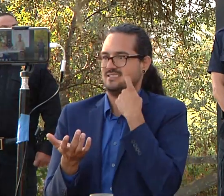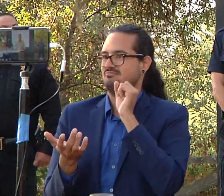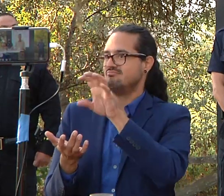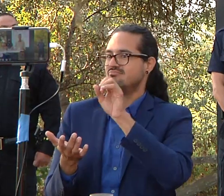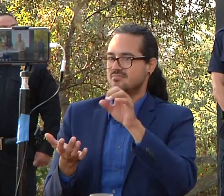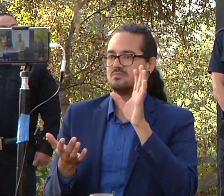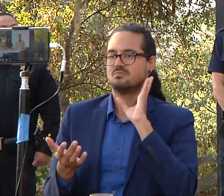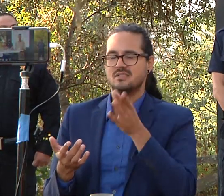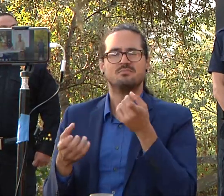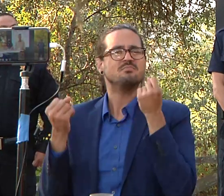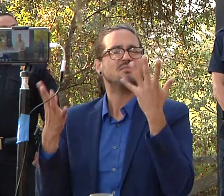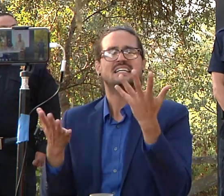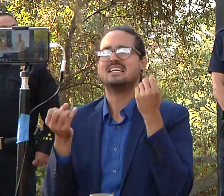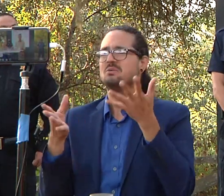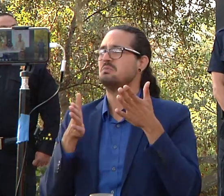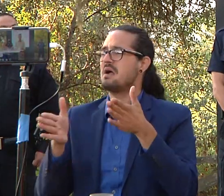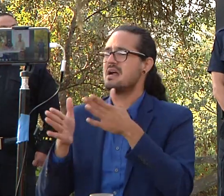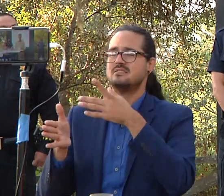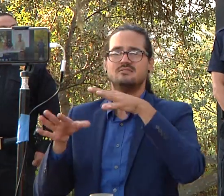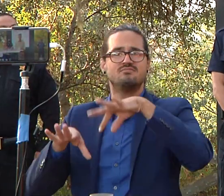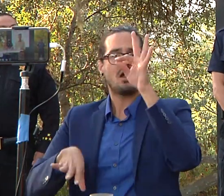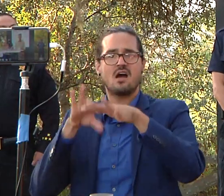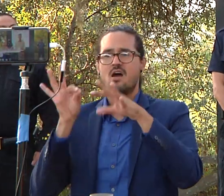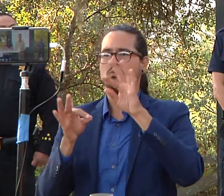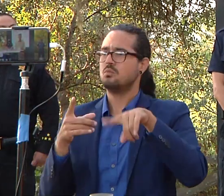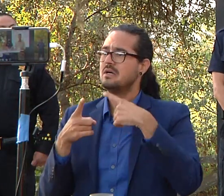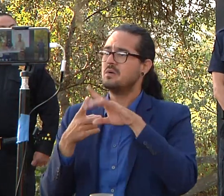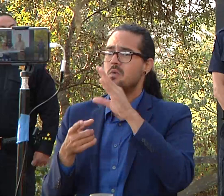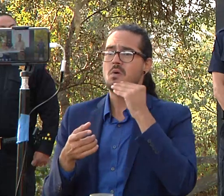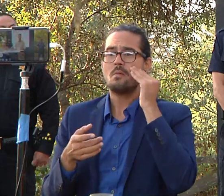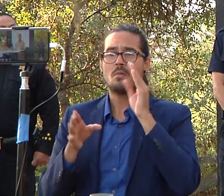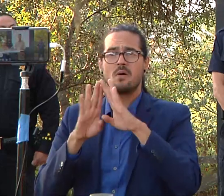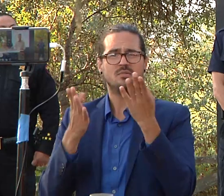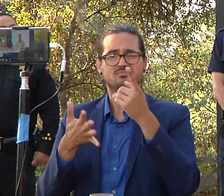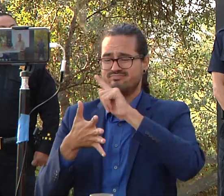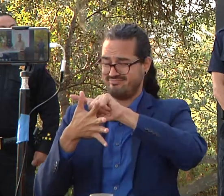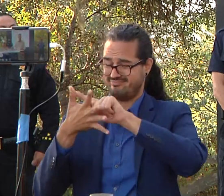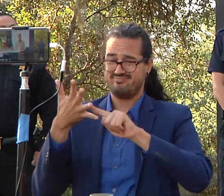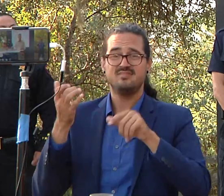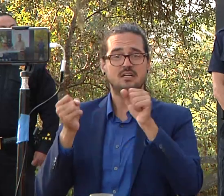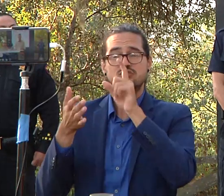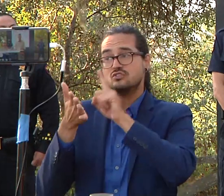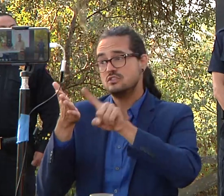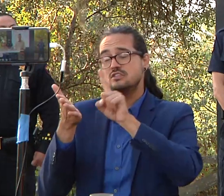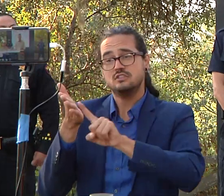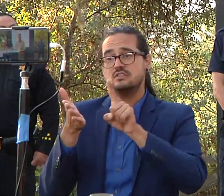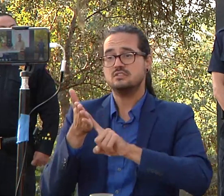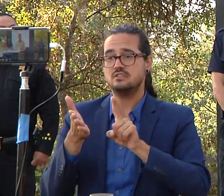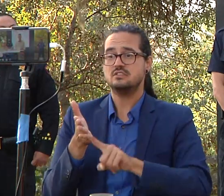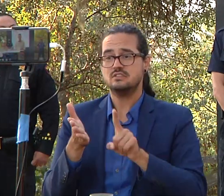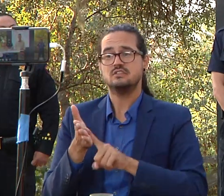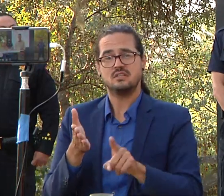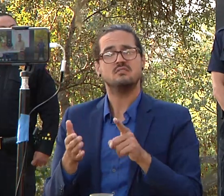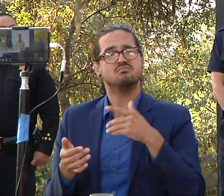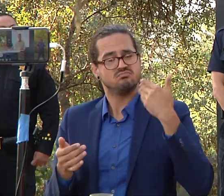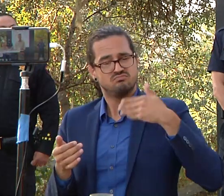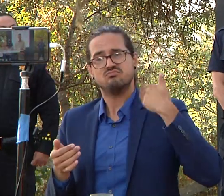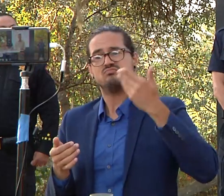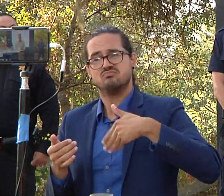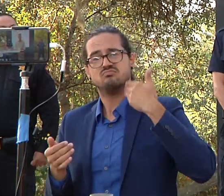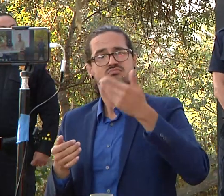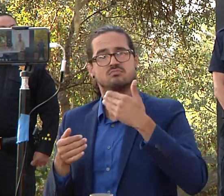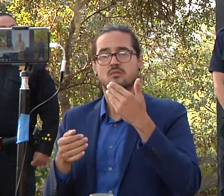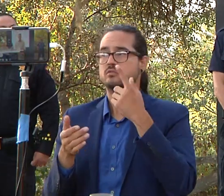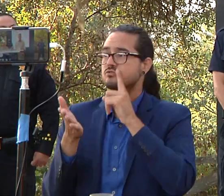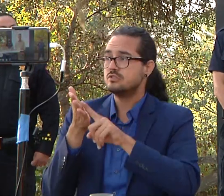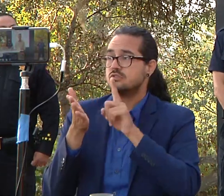can i go home and uh and all of that so i just say just keep uh keep up to speed on on those resources and then uh and then